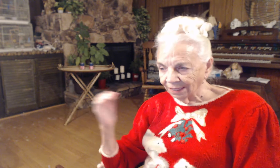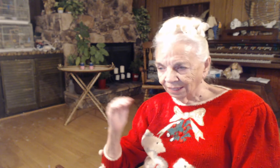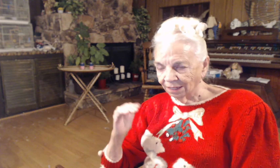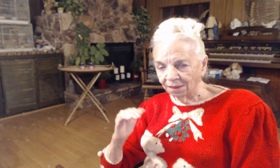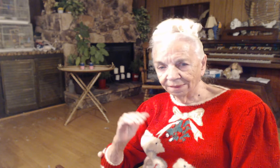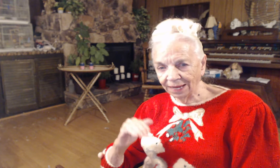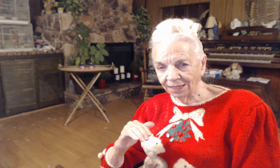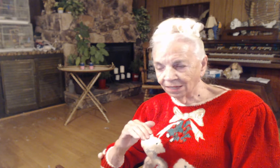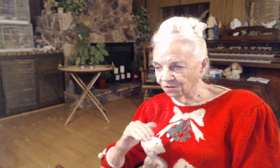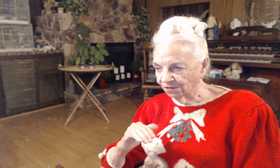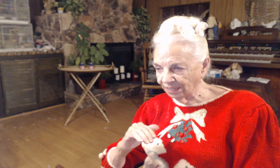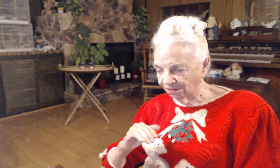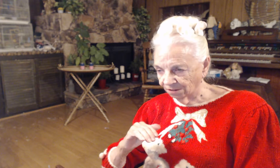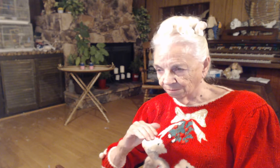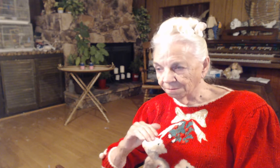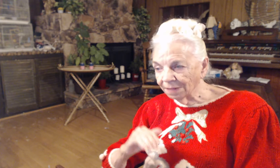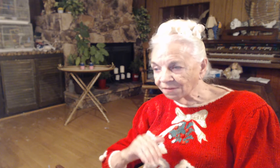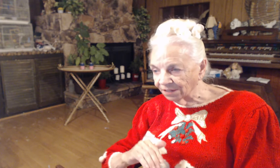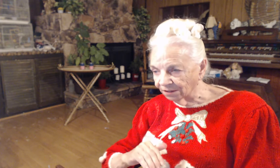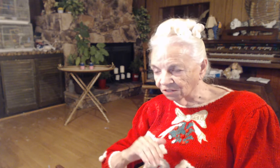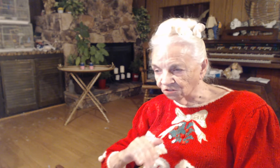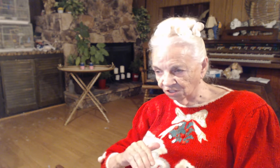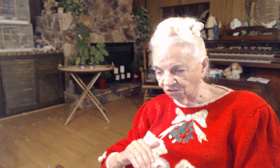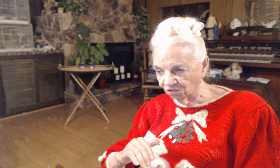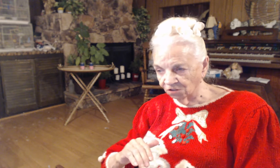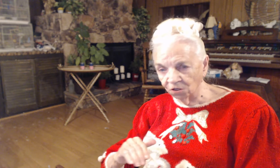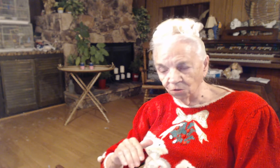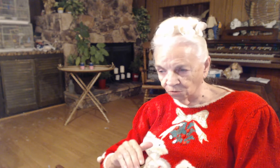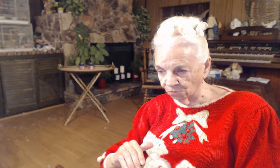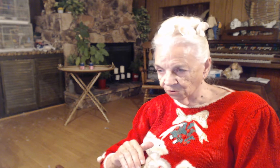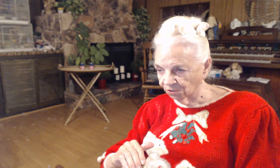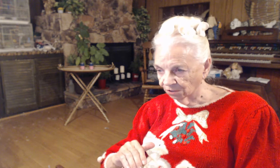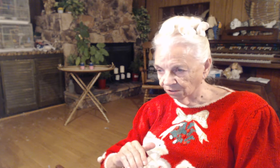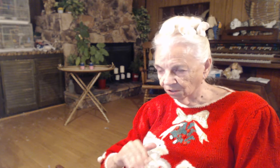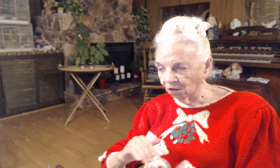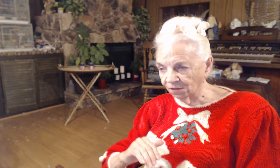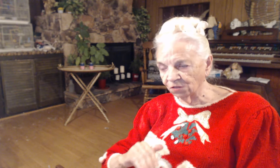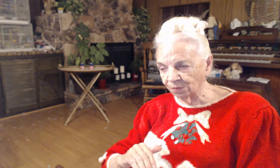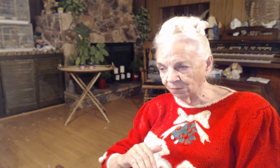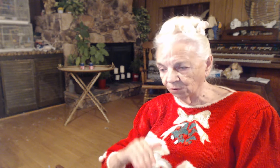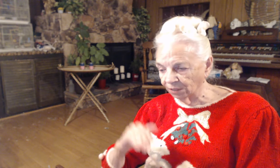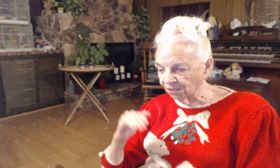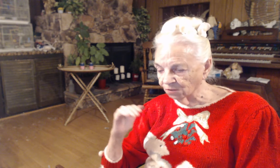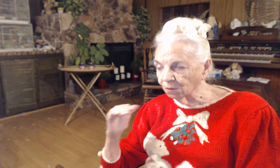That is the method that Jesus used on these people. He spoke.